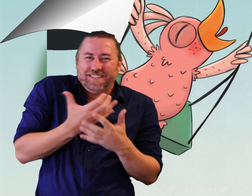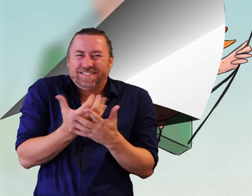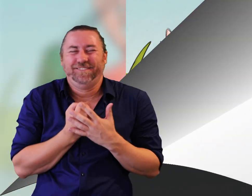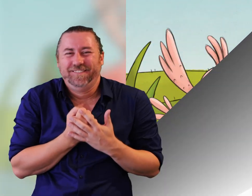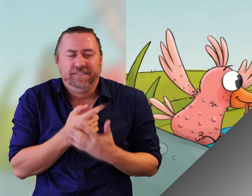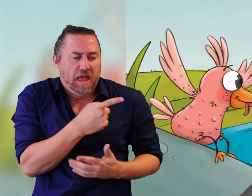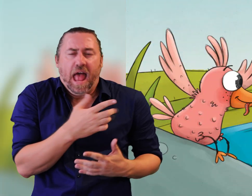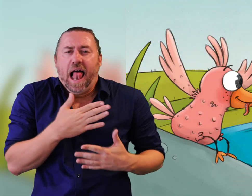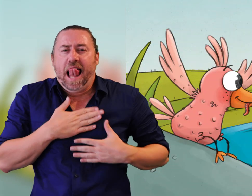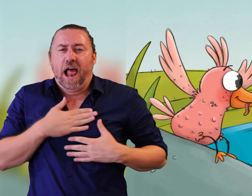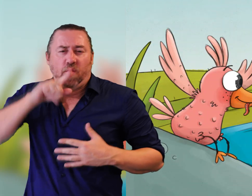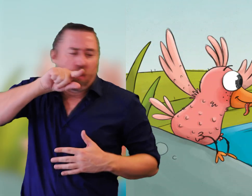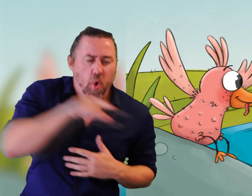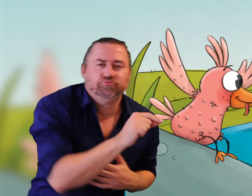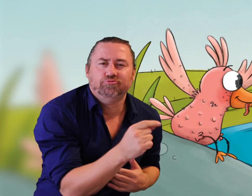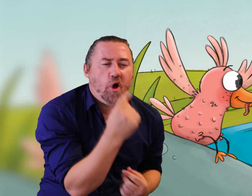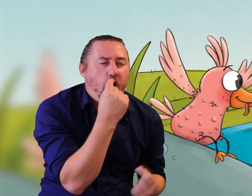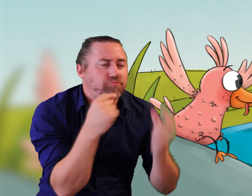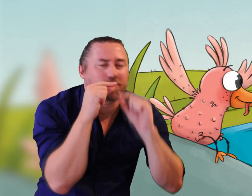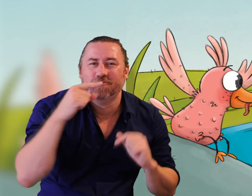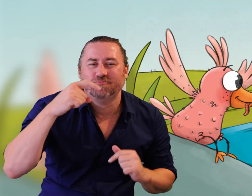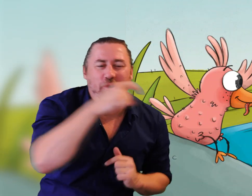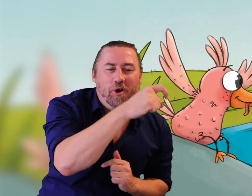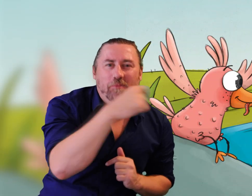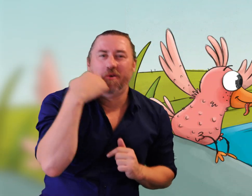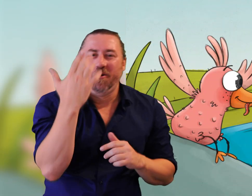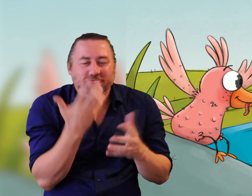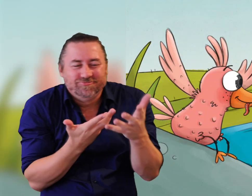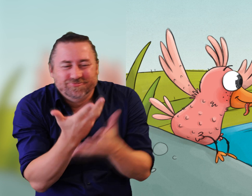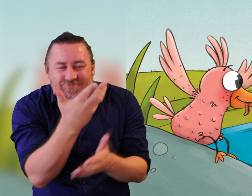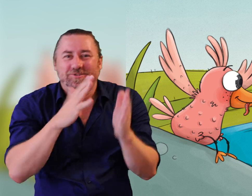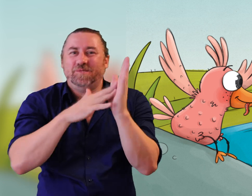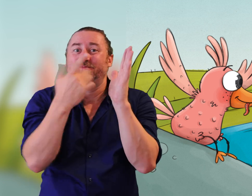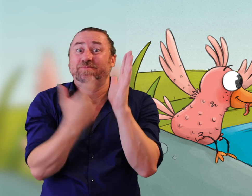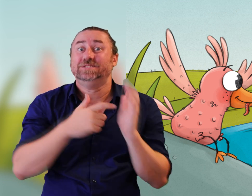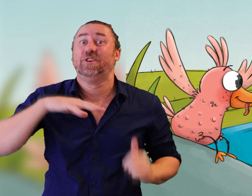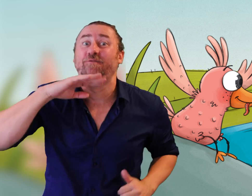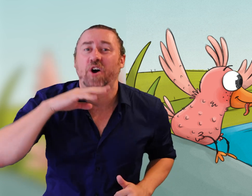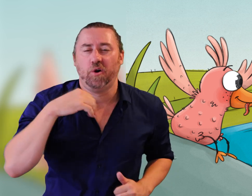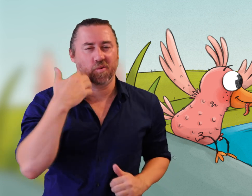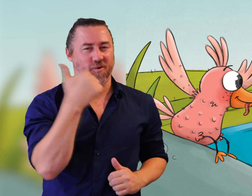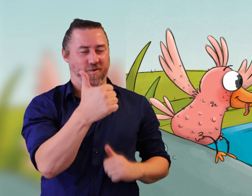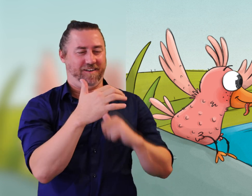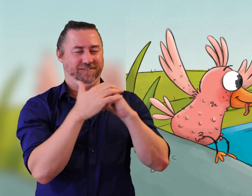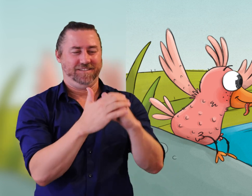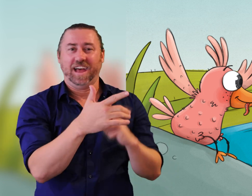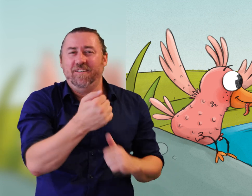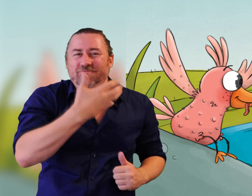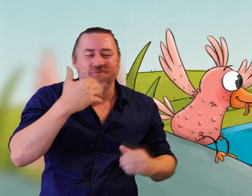likes to catch worms and talk with her friend Mr Frog. Mr Frog lives in a pond with green lily